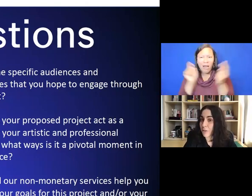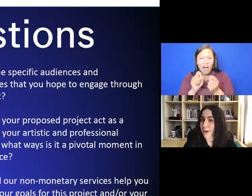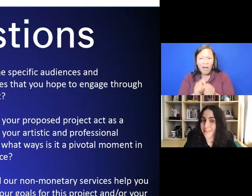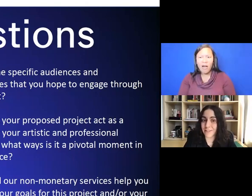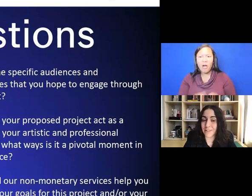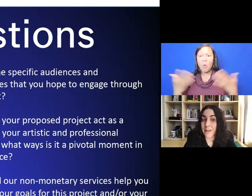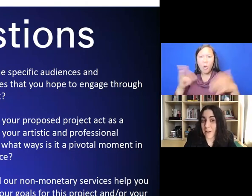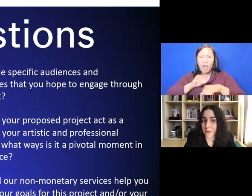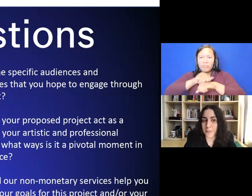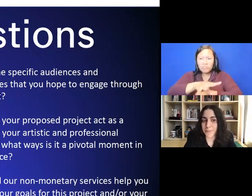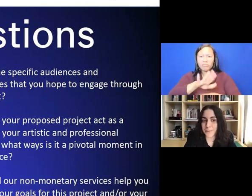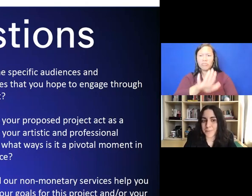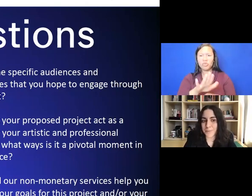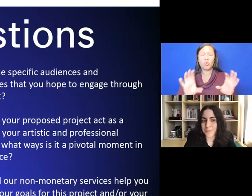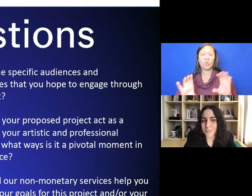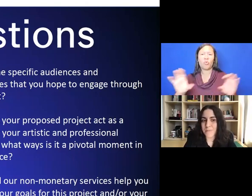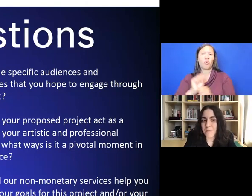shaped your practice, if applicable.